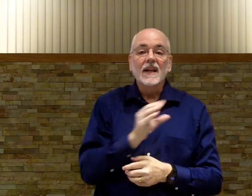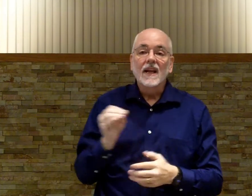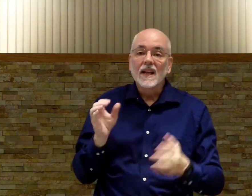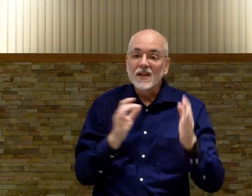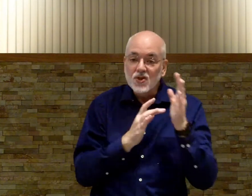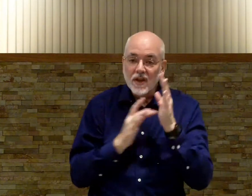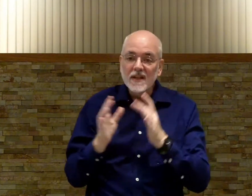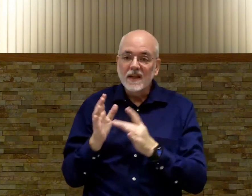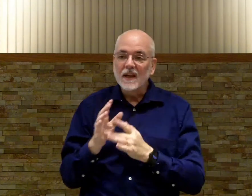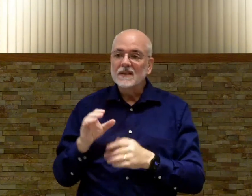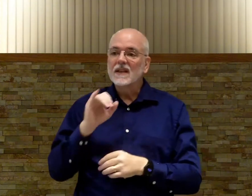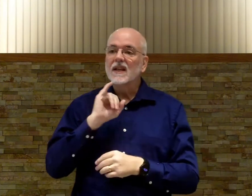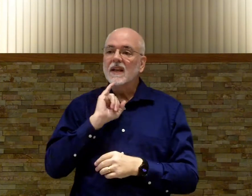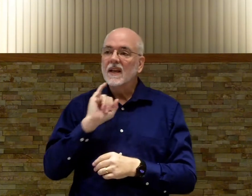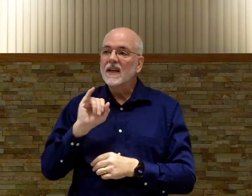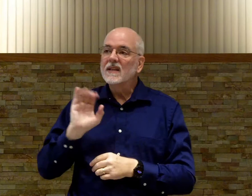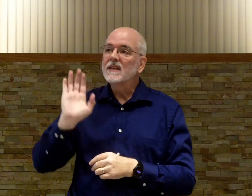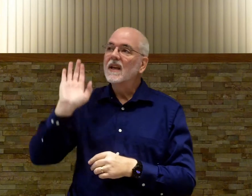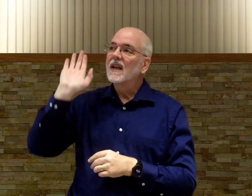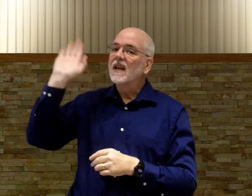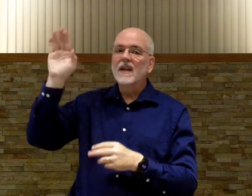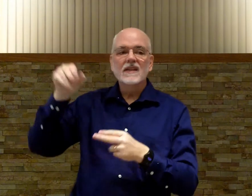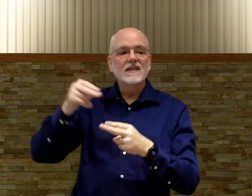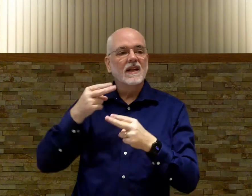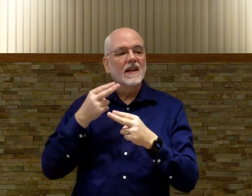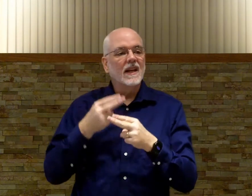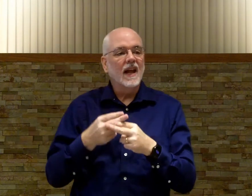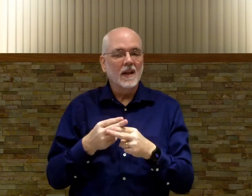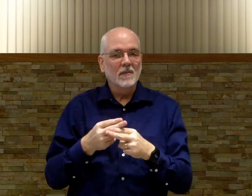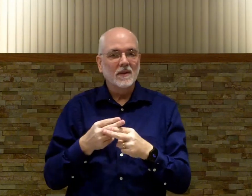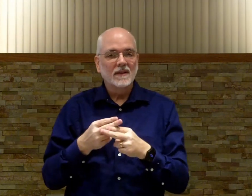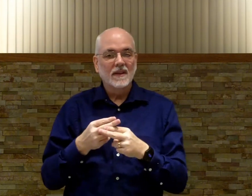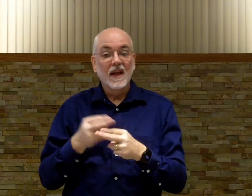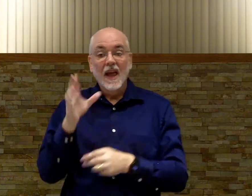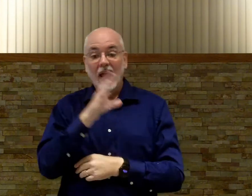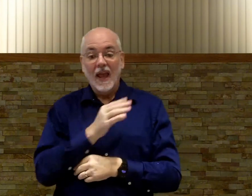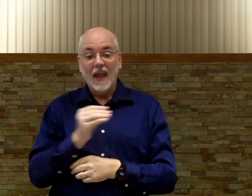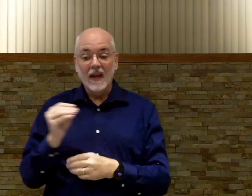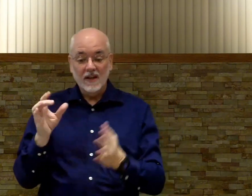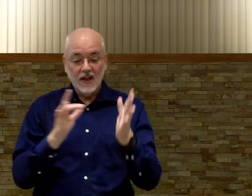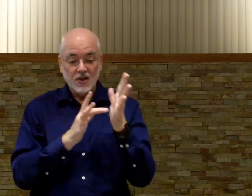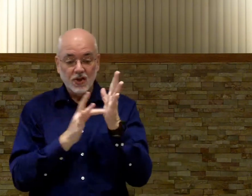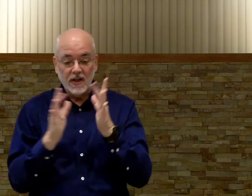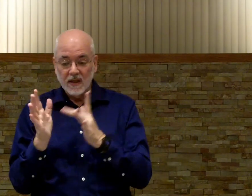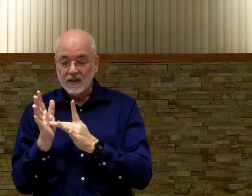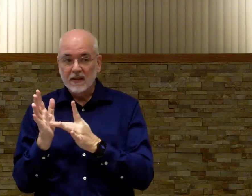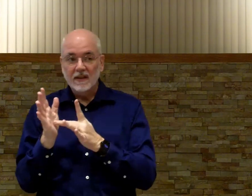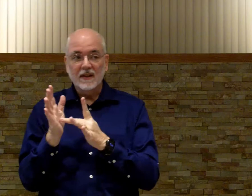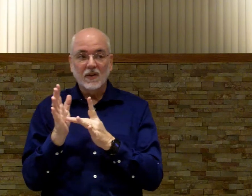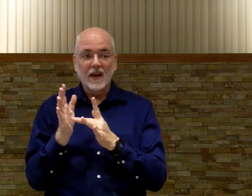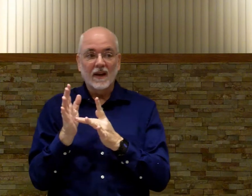and jesus is his name and jesus okay